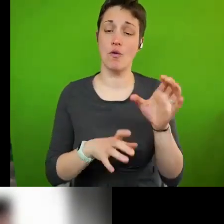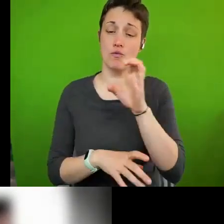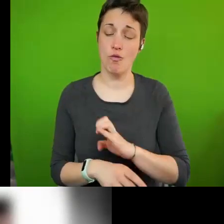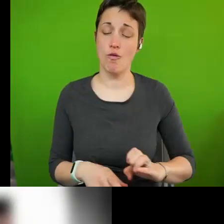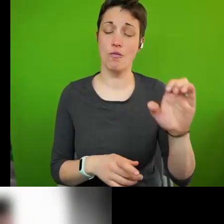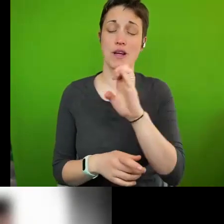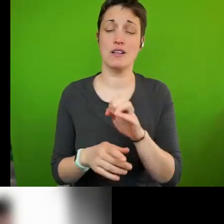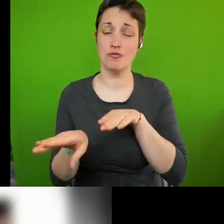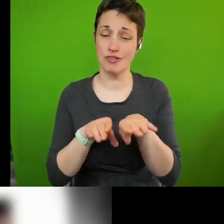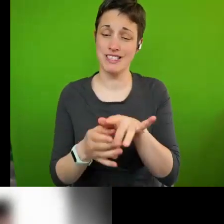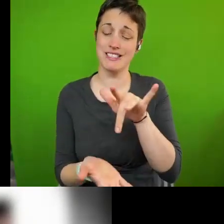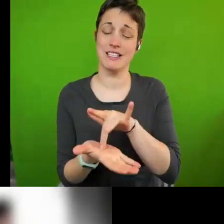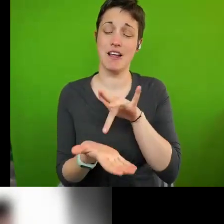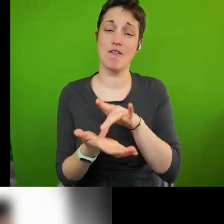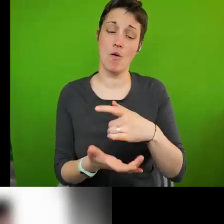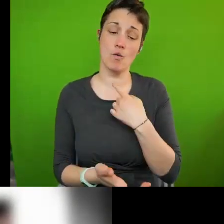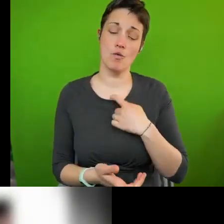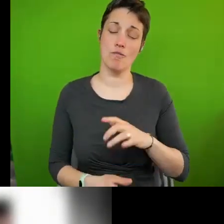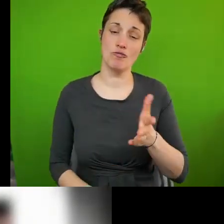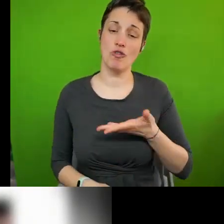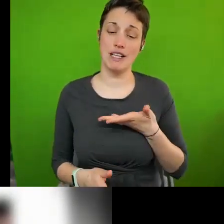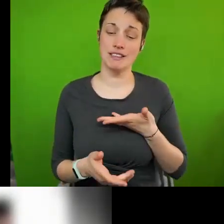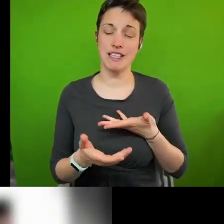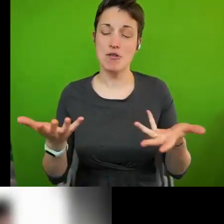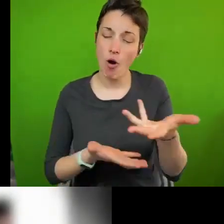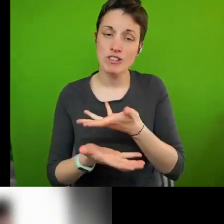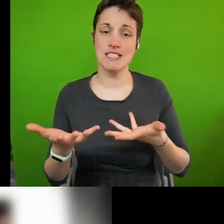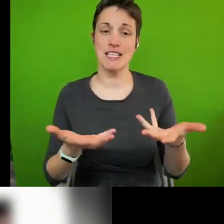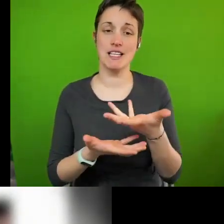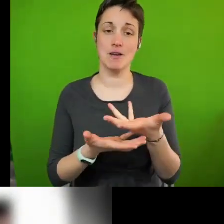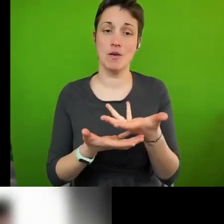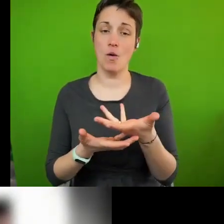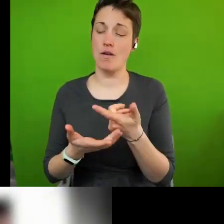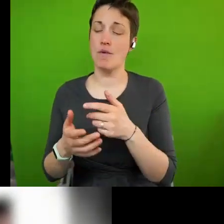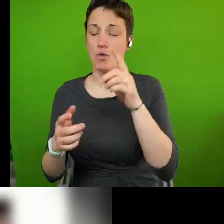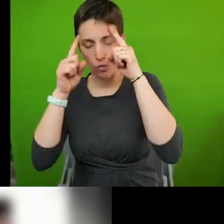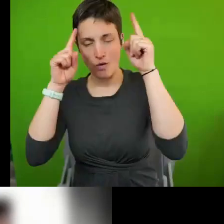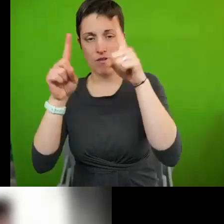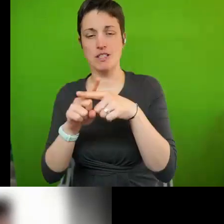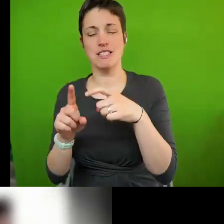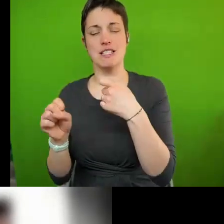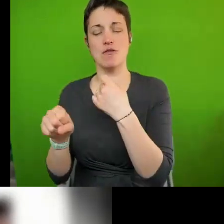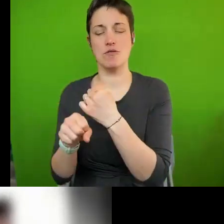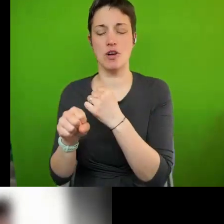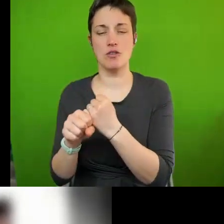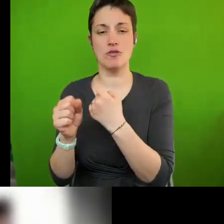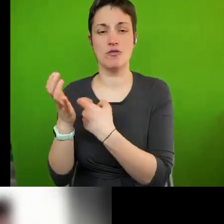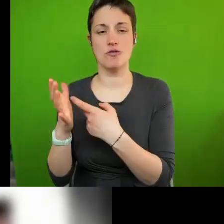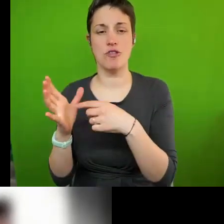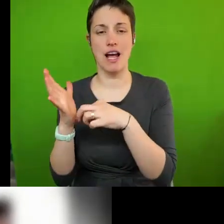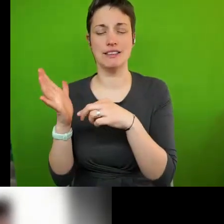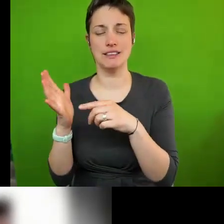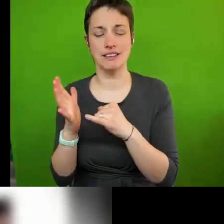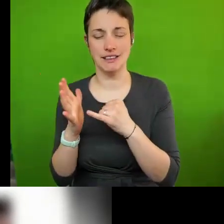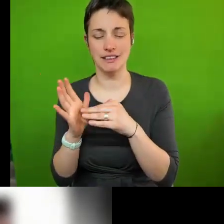Centre for Human Rights and Democracy, all at the University of Graz in Austria. By anyone's